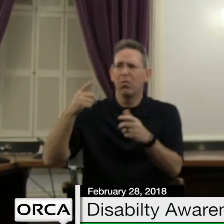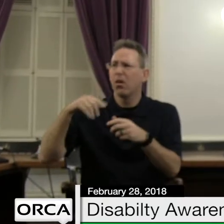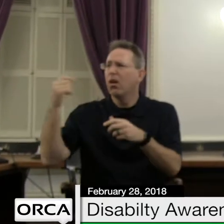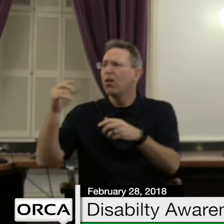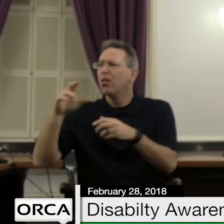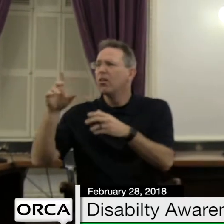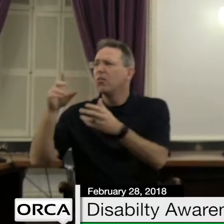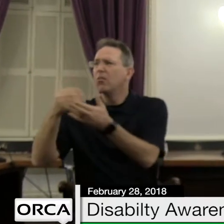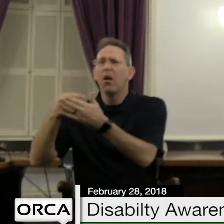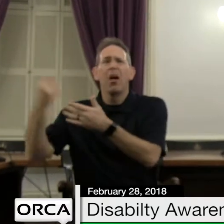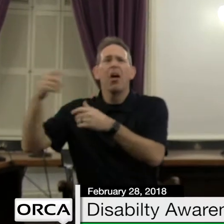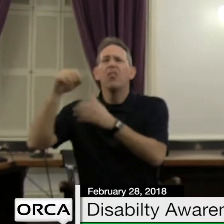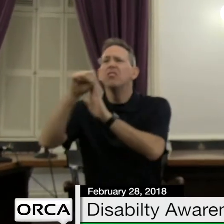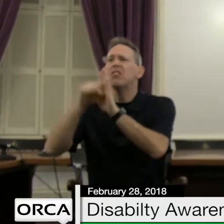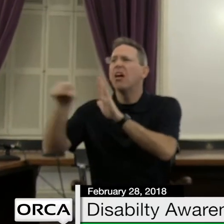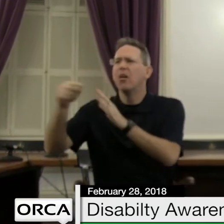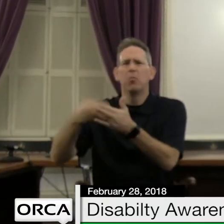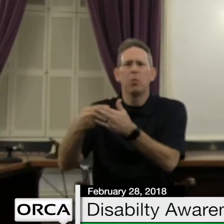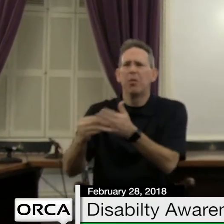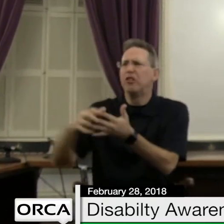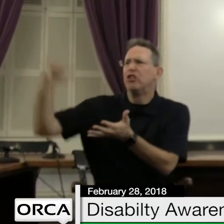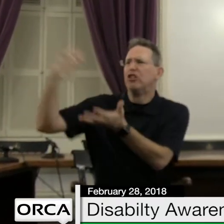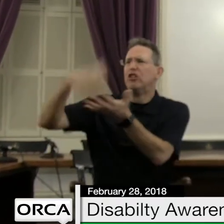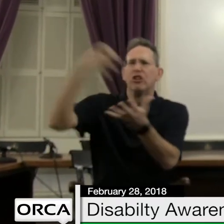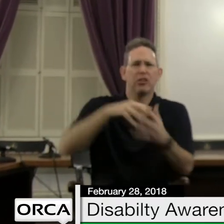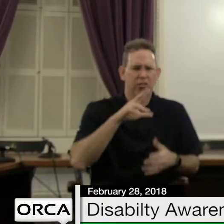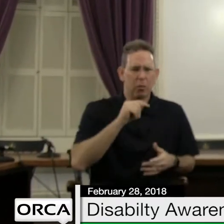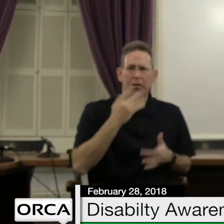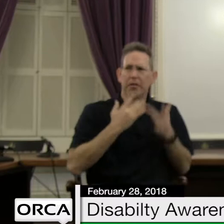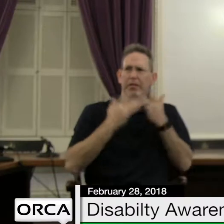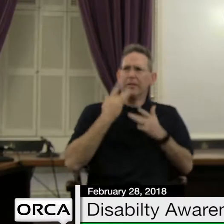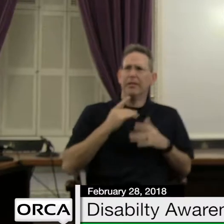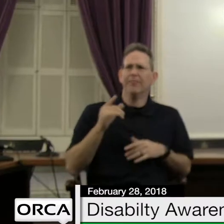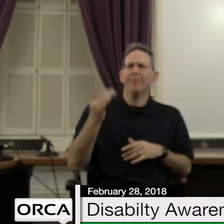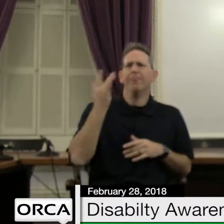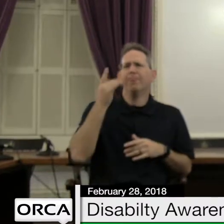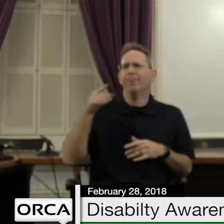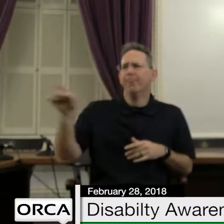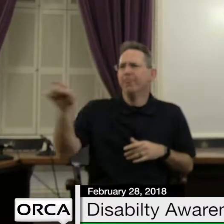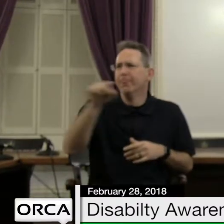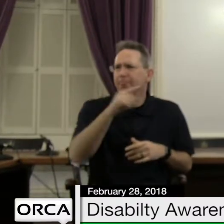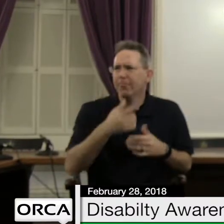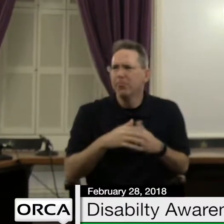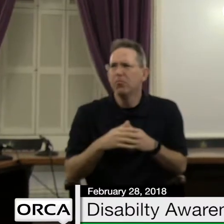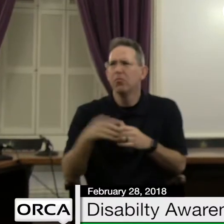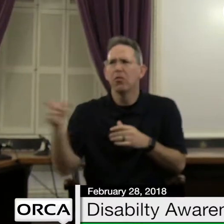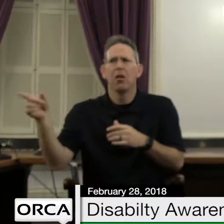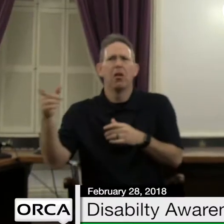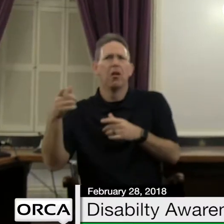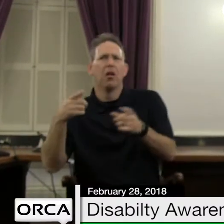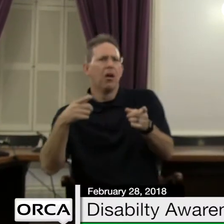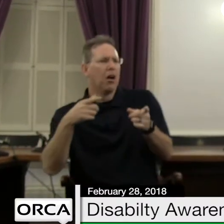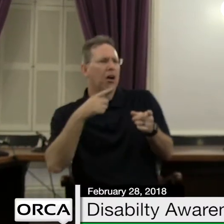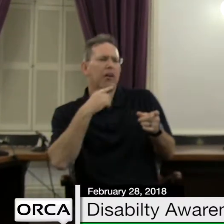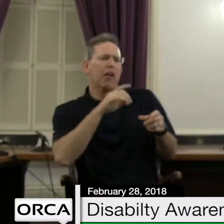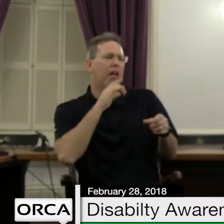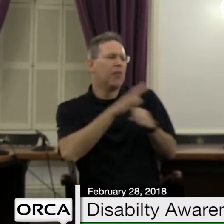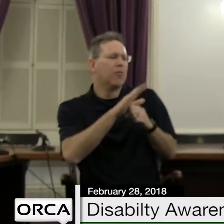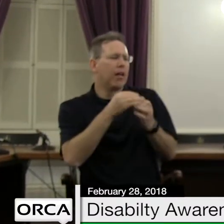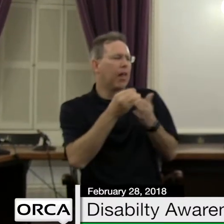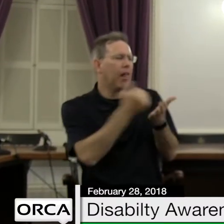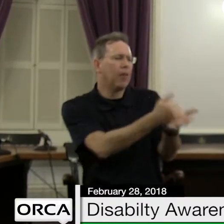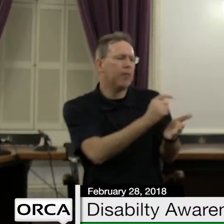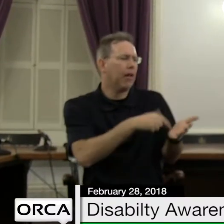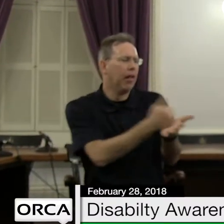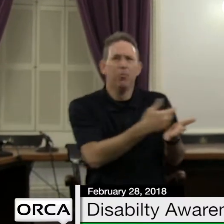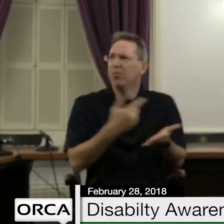we are saying there aren't enough resources out there to help remedy those inequities, and